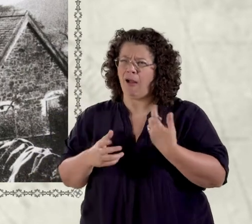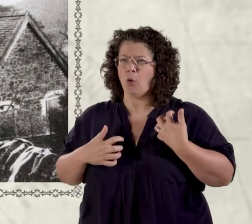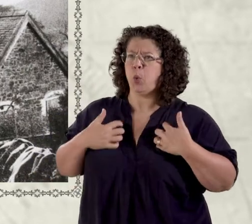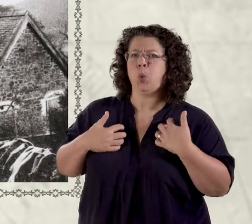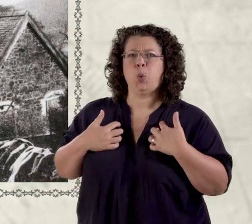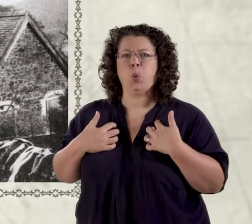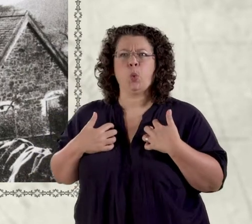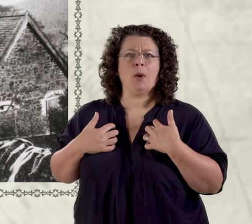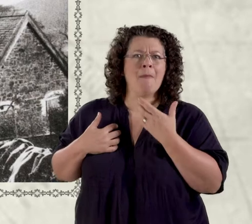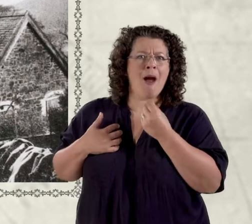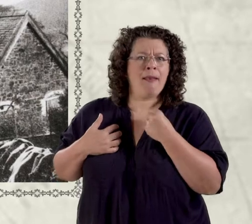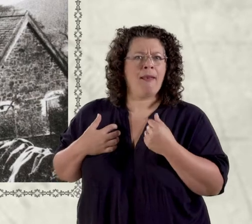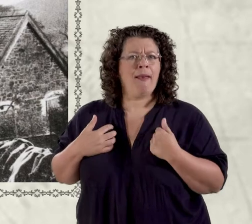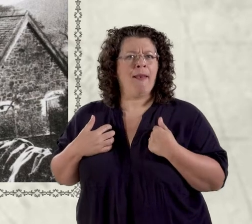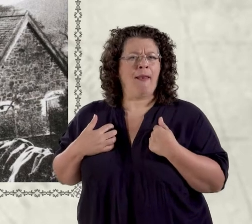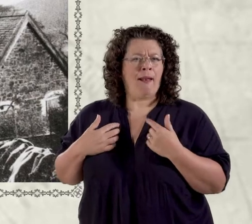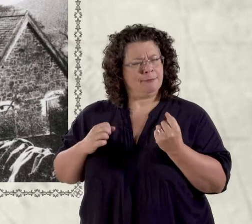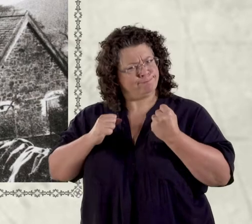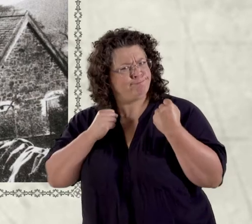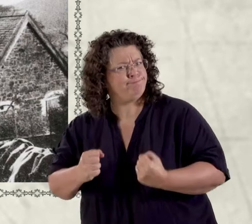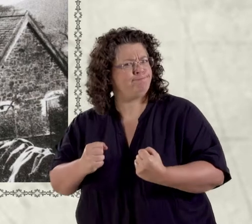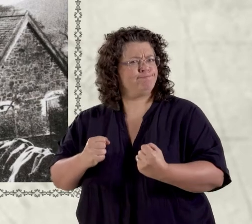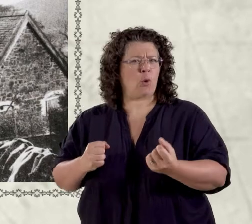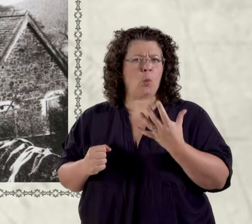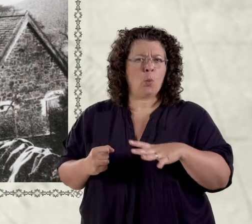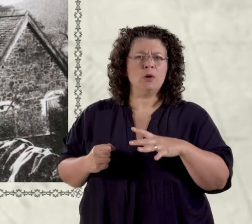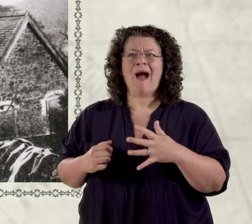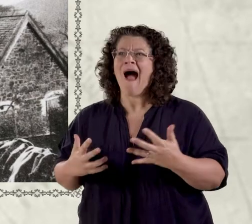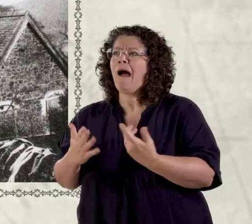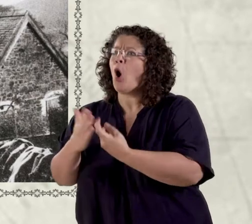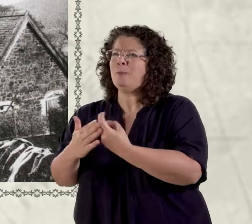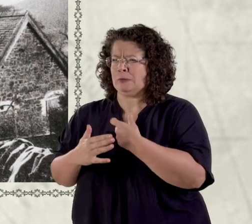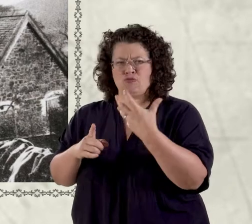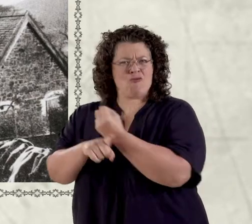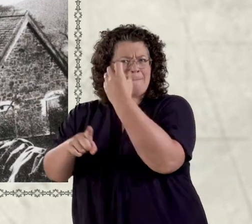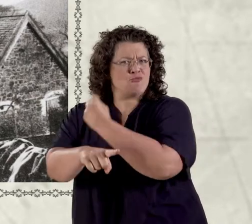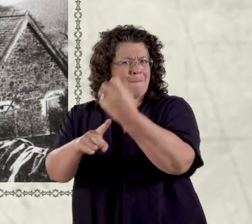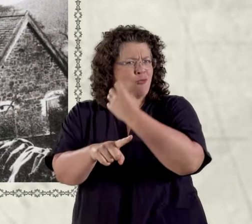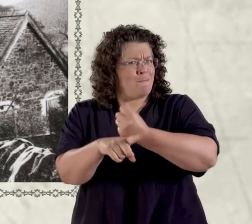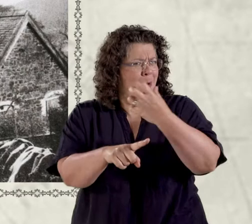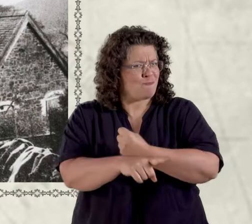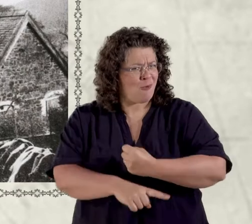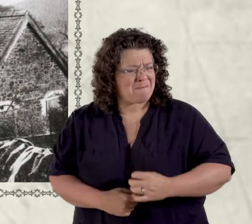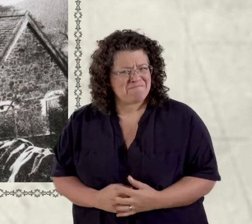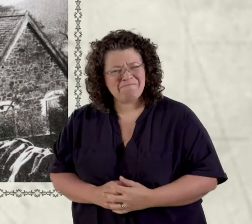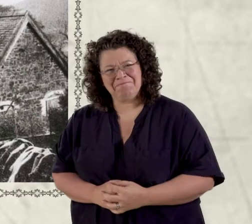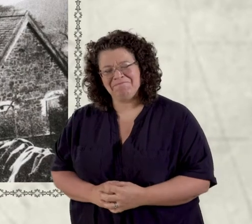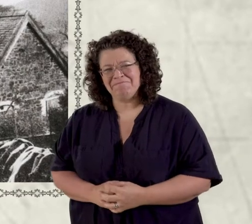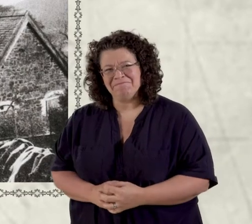i was a young adventurous young man and i was determined that i was going to take advantage of every